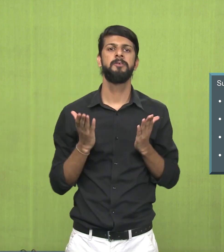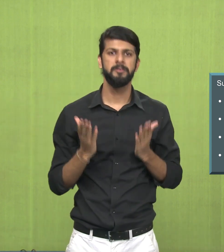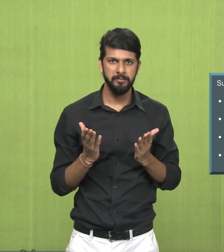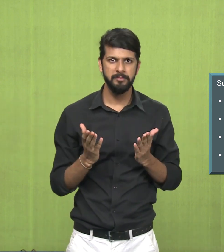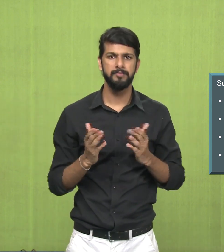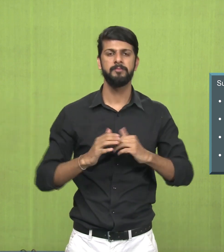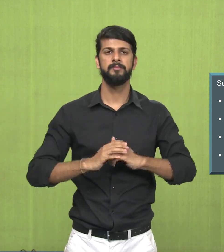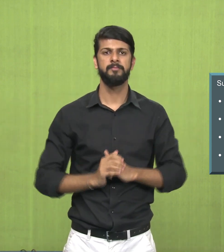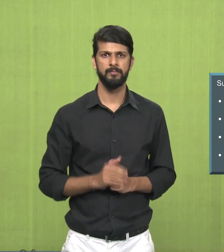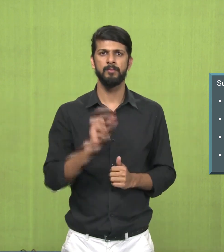AD.